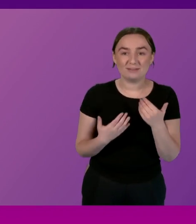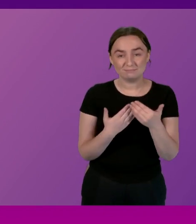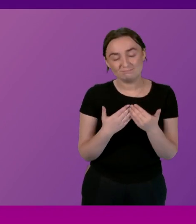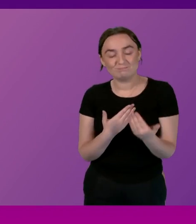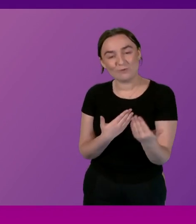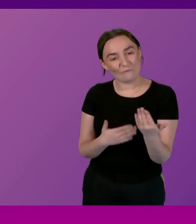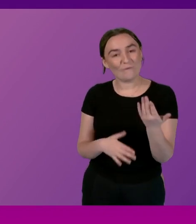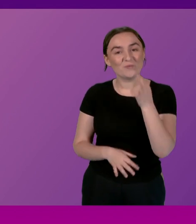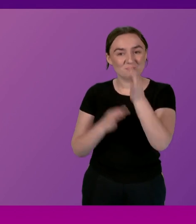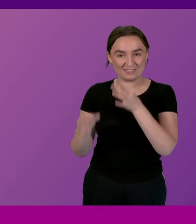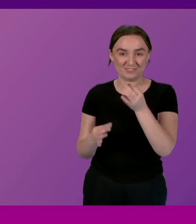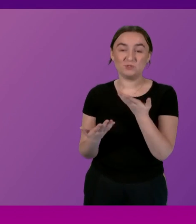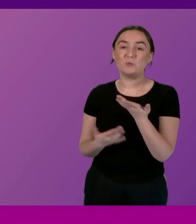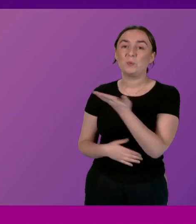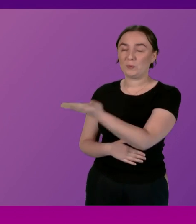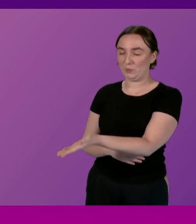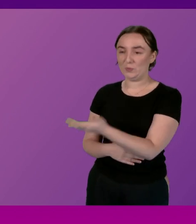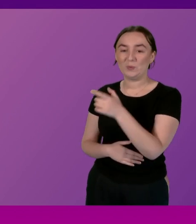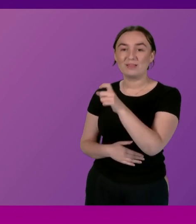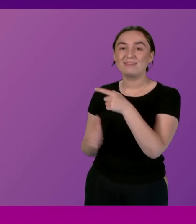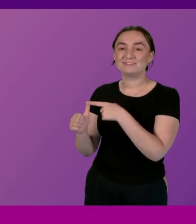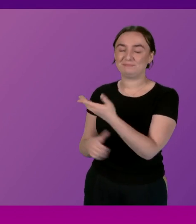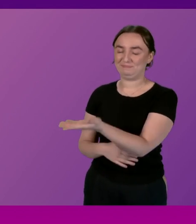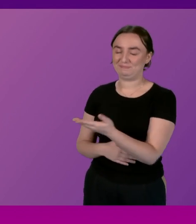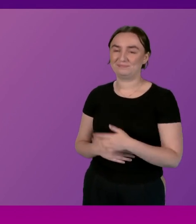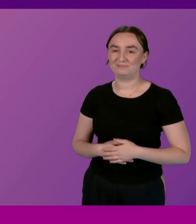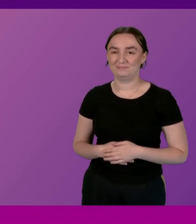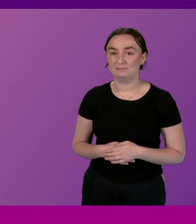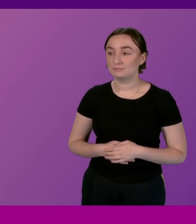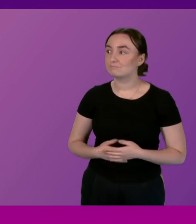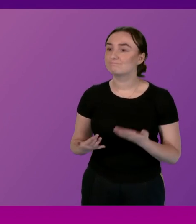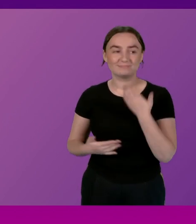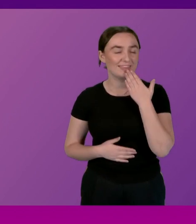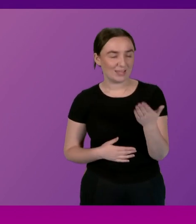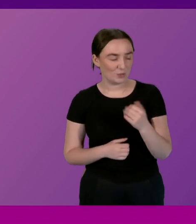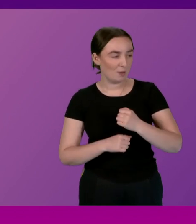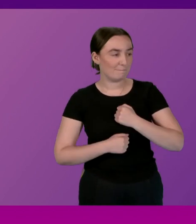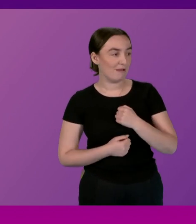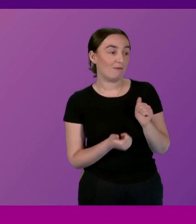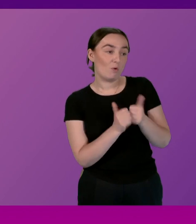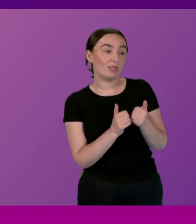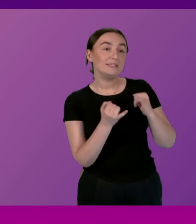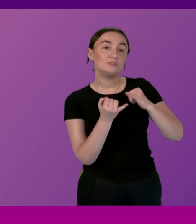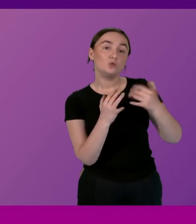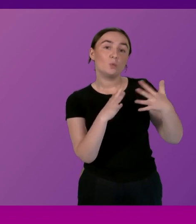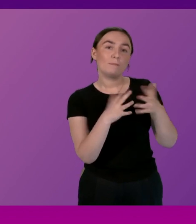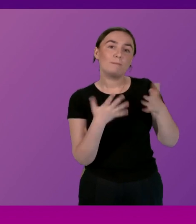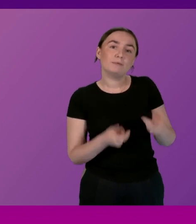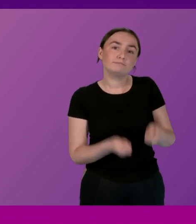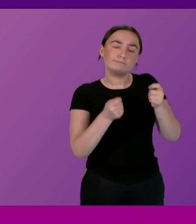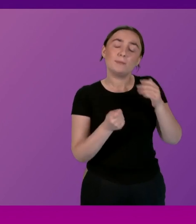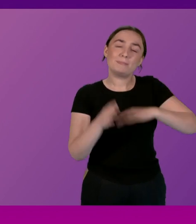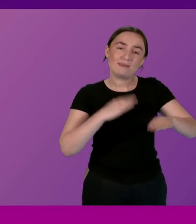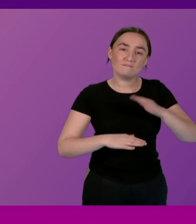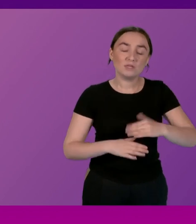Adamson and to Richard Leonard Clare Thank you very much my colleague Sue Weber raised the issue of behaviour in